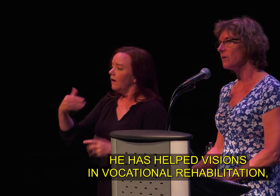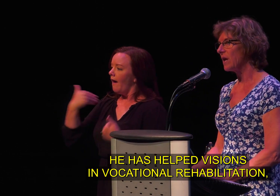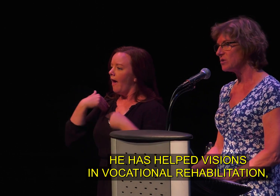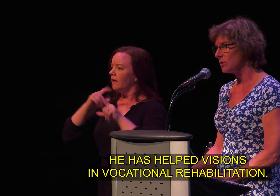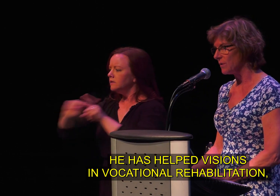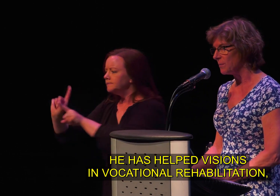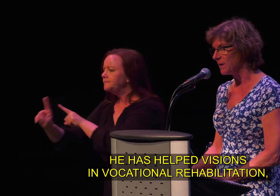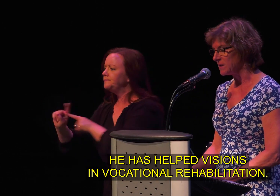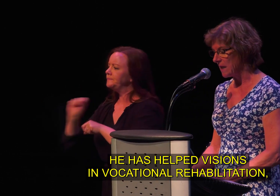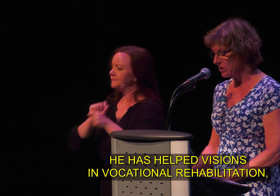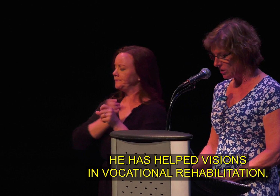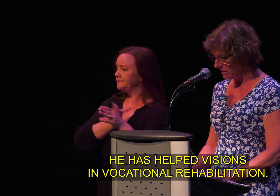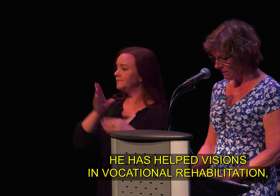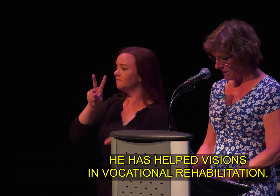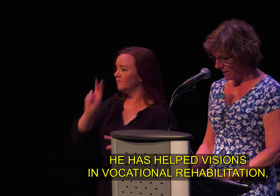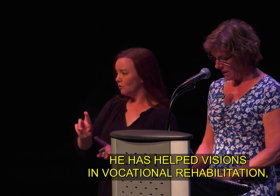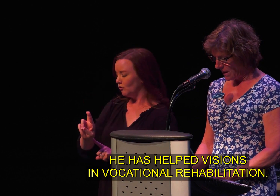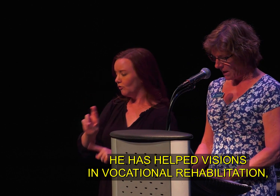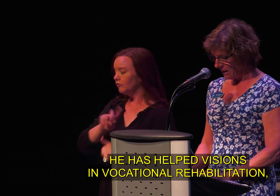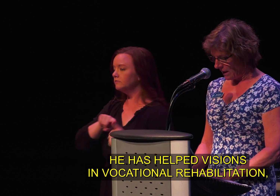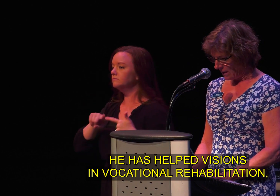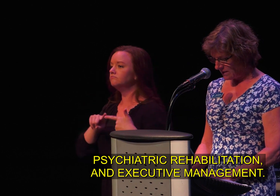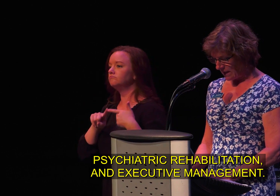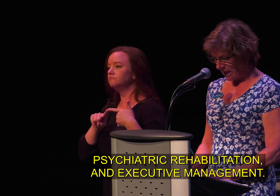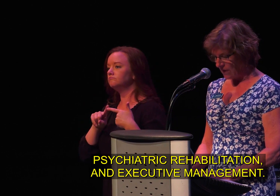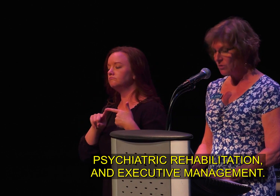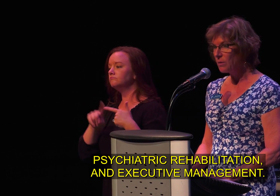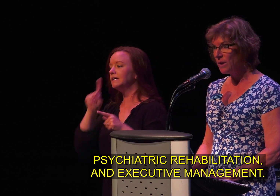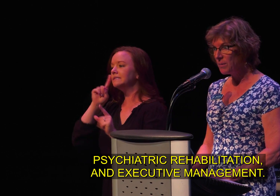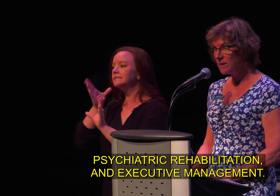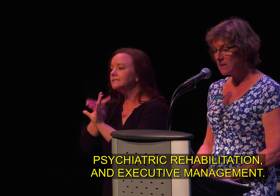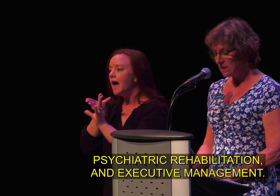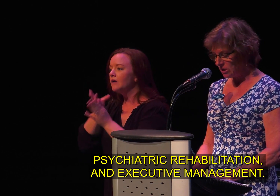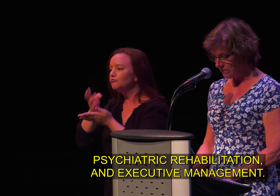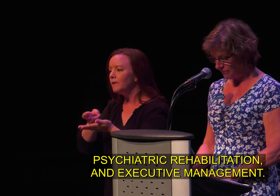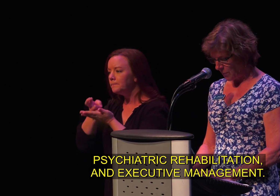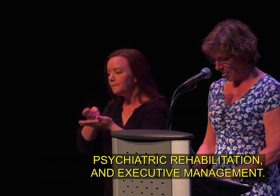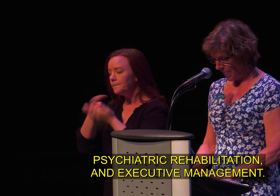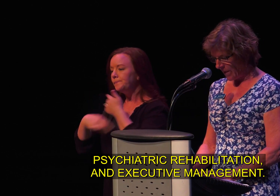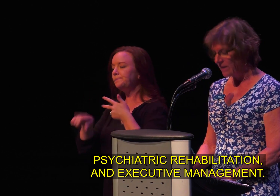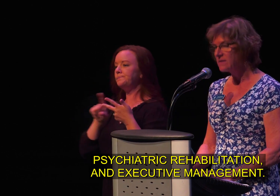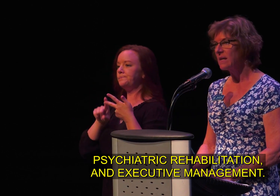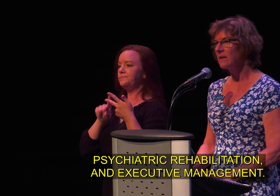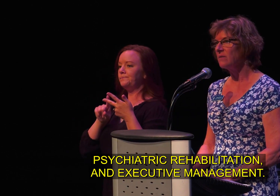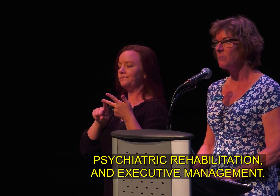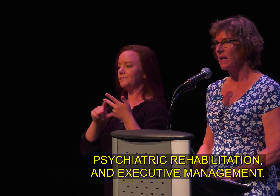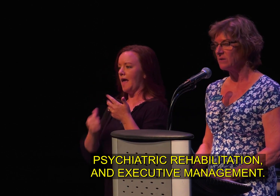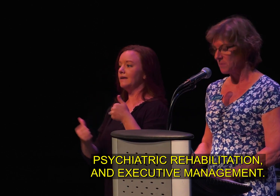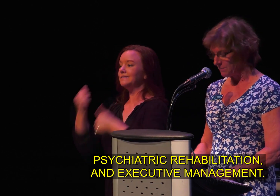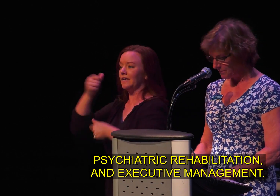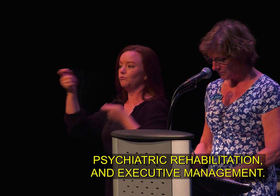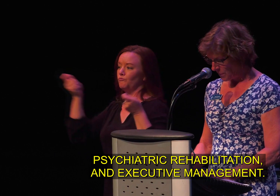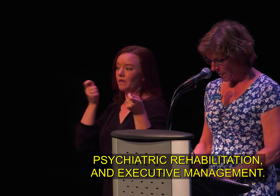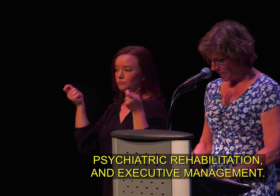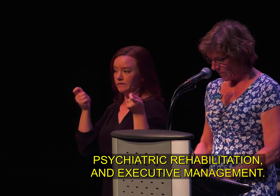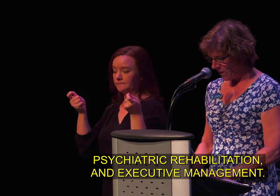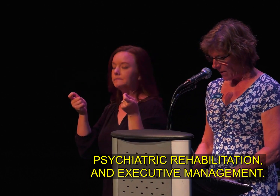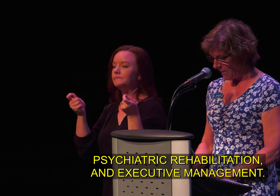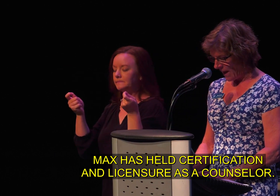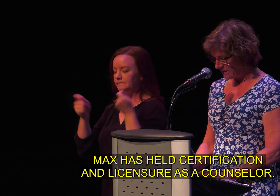in vocational rehabilitation, psychiatric rehabilitation, and executive management.